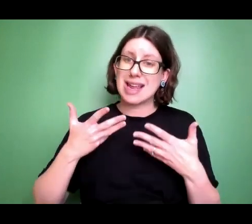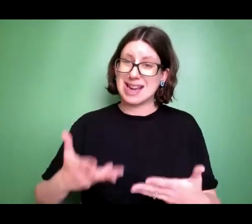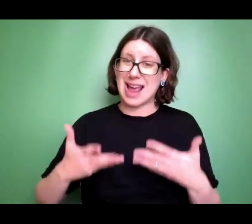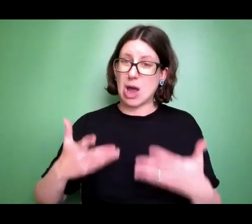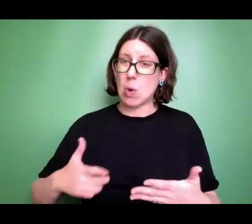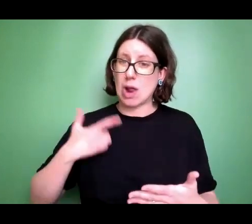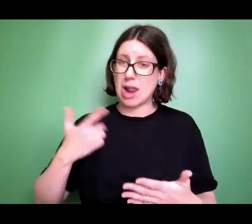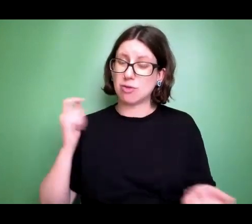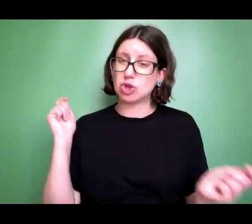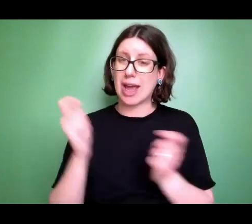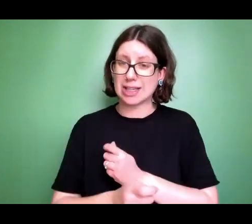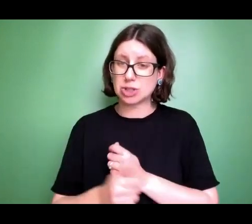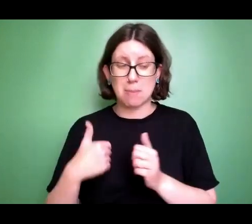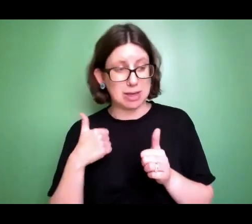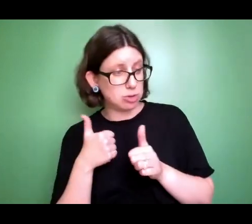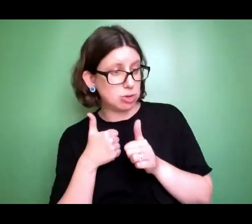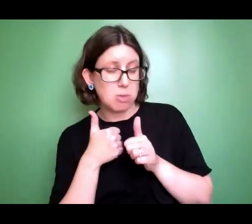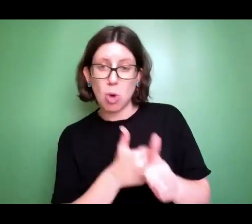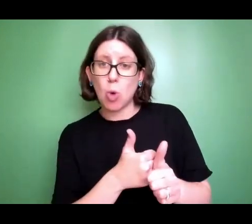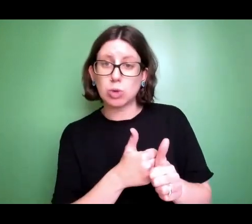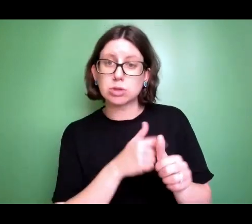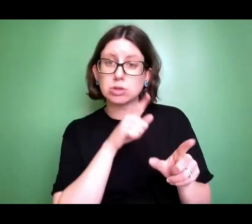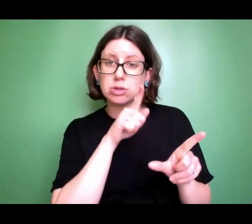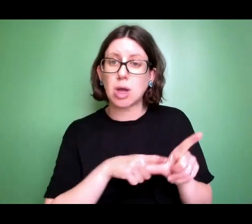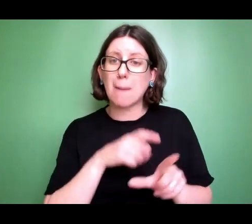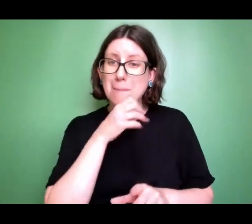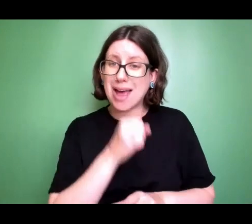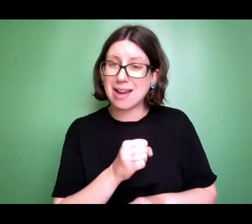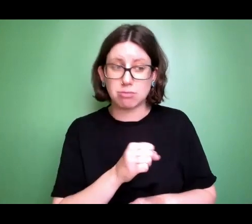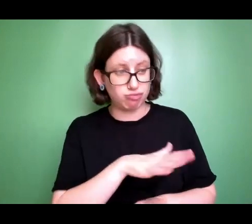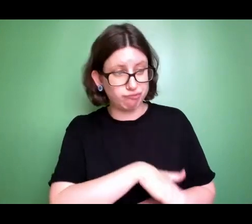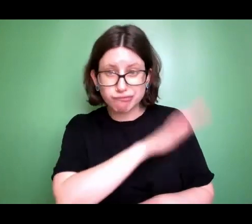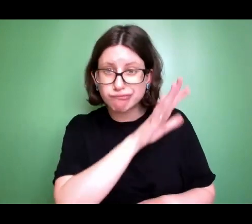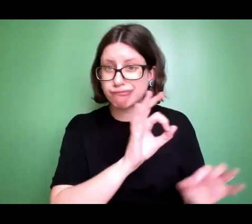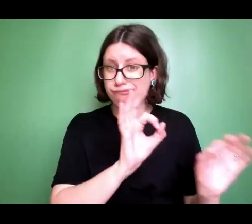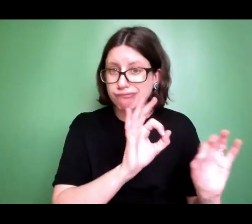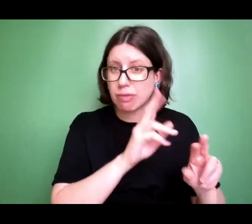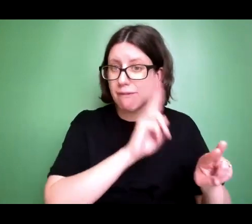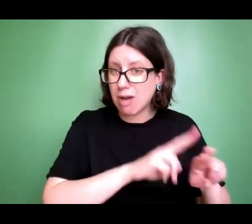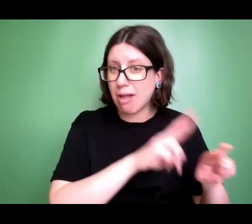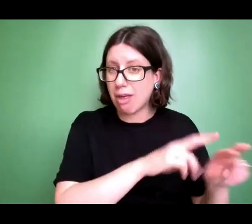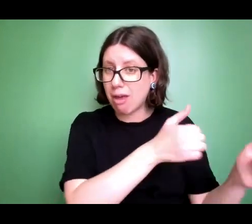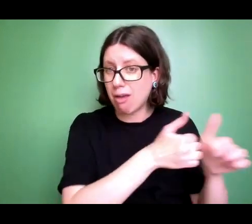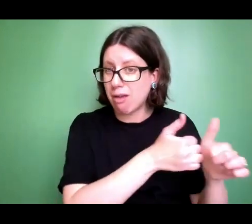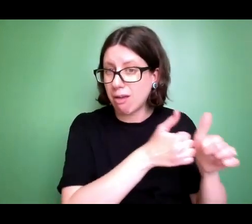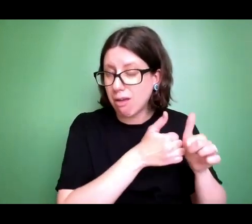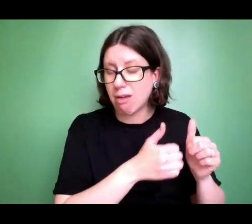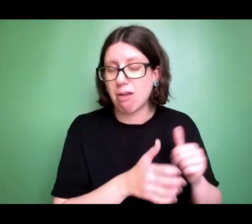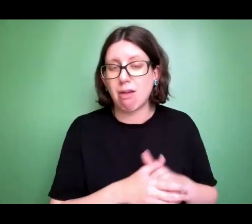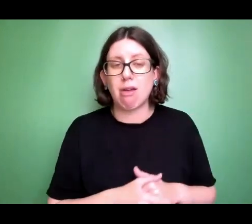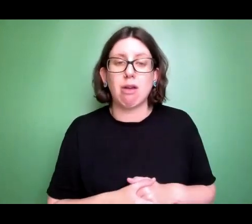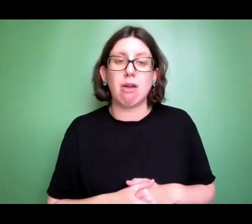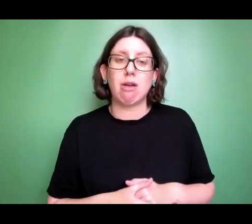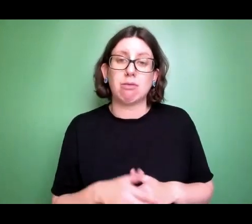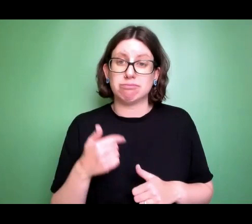grew up without fathers, to help young men who are in prison, to help as many people as possible receive